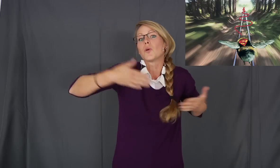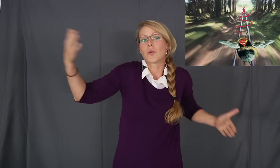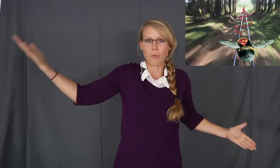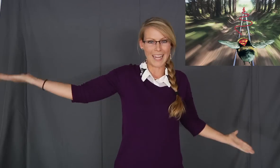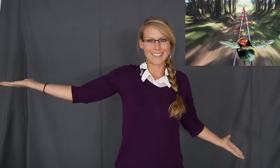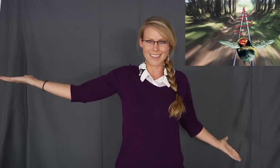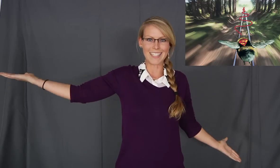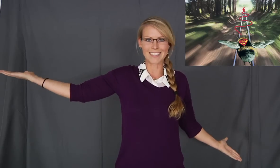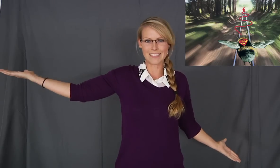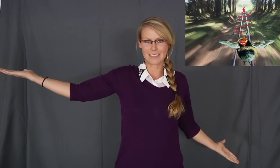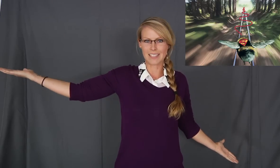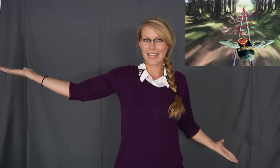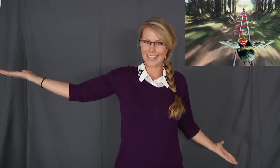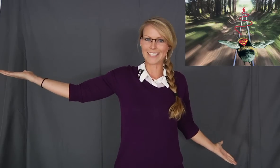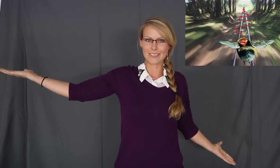great things. Thank you.